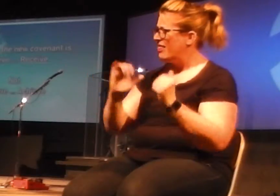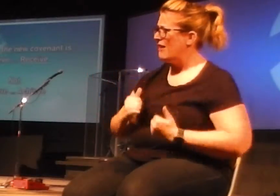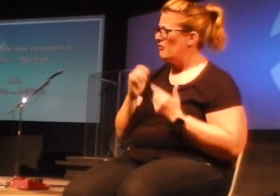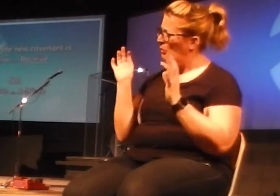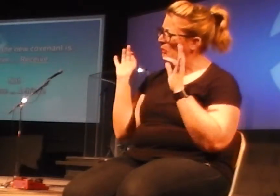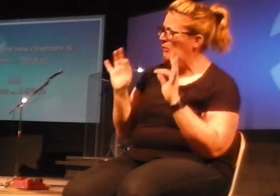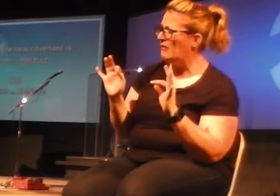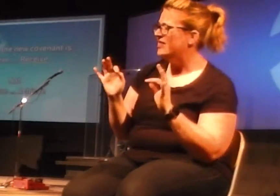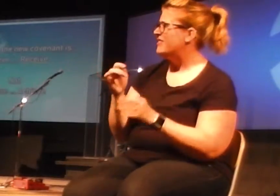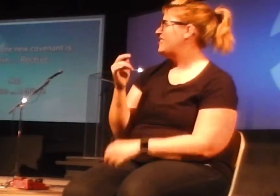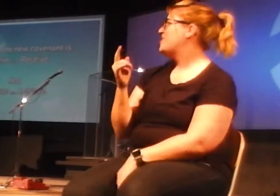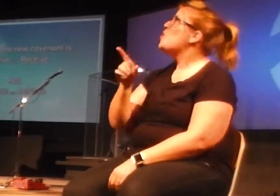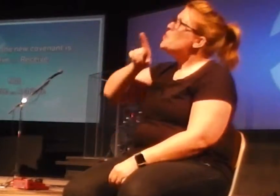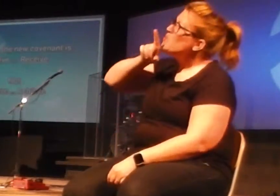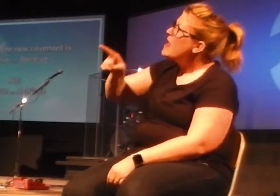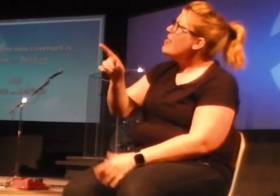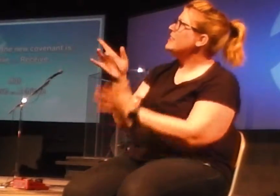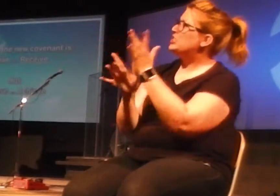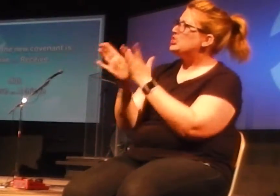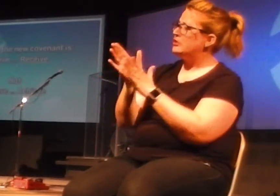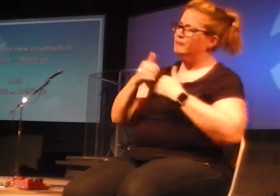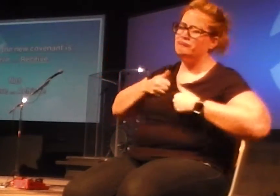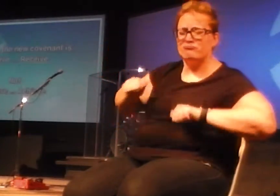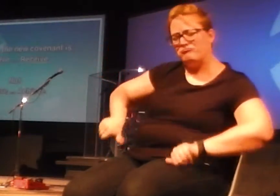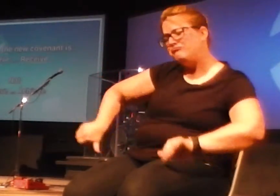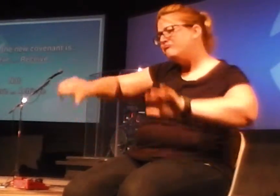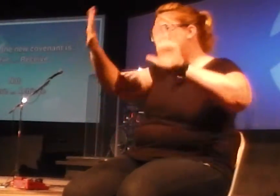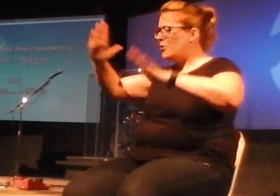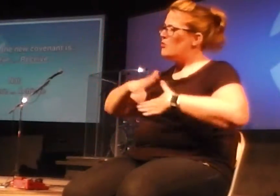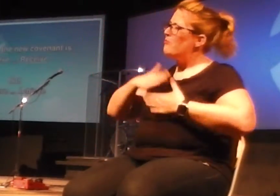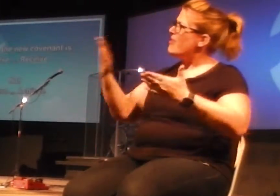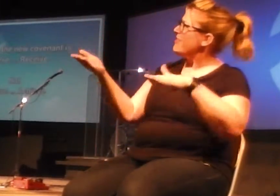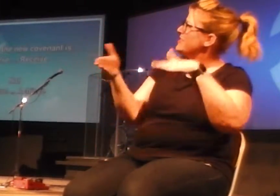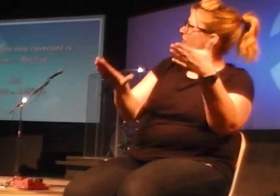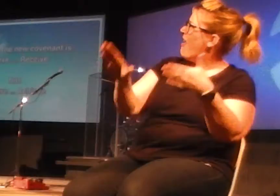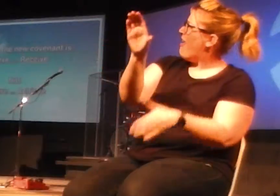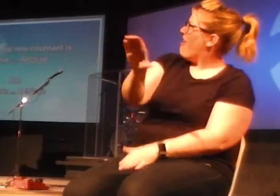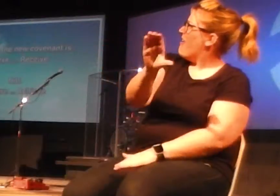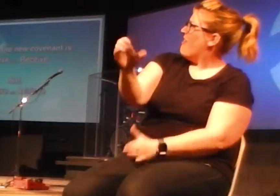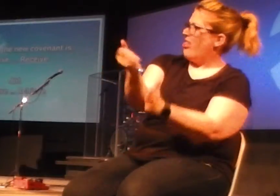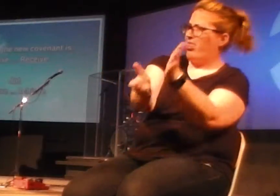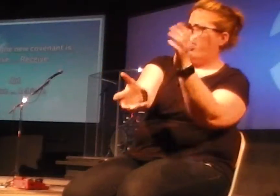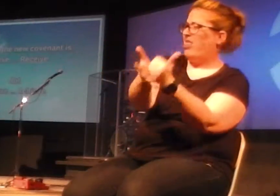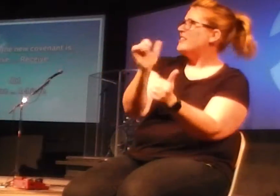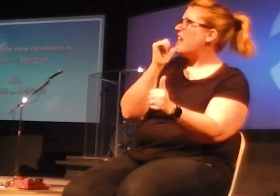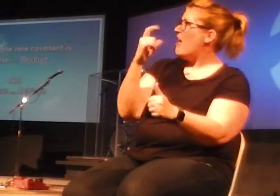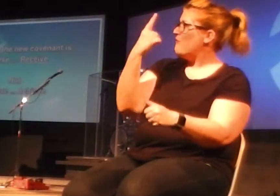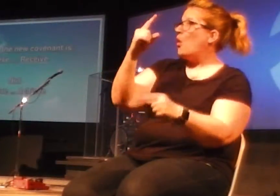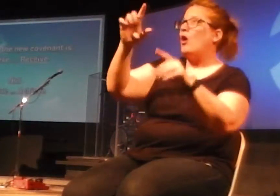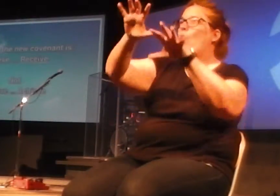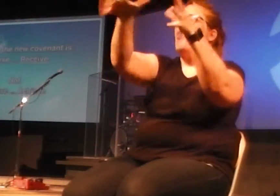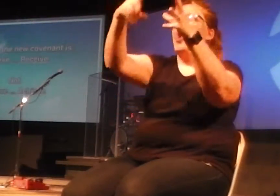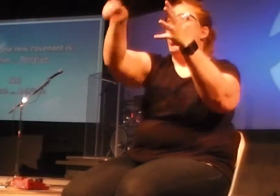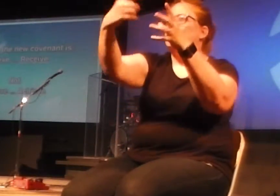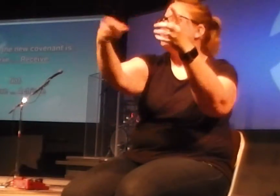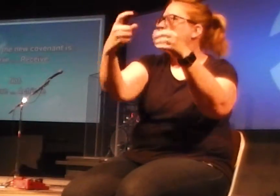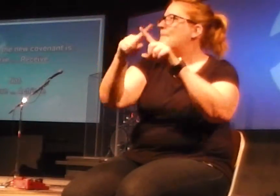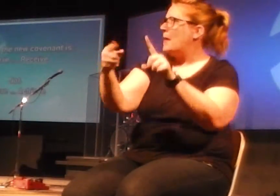really offer himself willingly in a sacrificial death on the cross? Not just for the sin of the world, but for my sin personally as well?